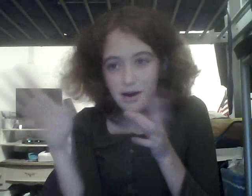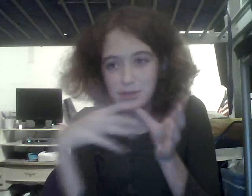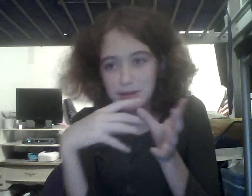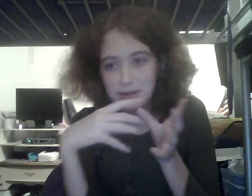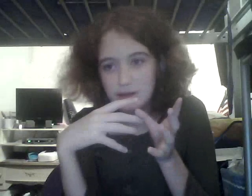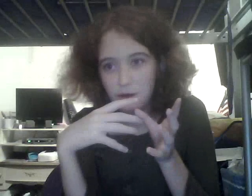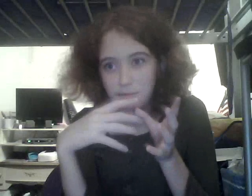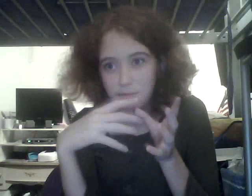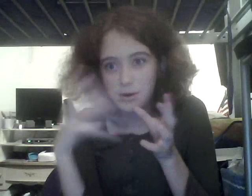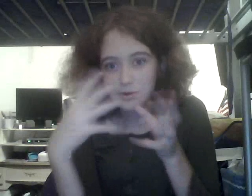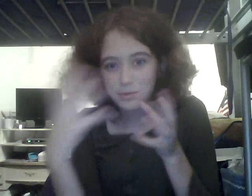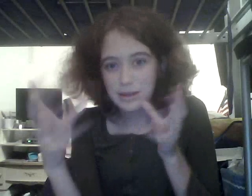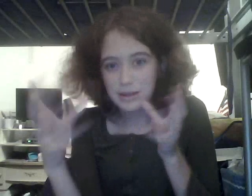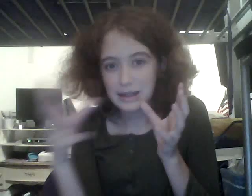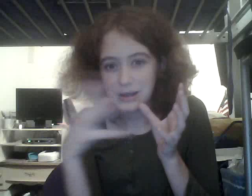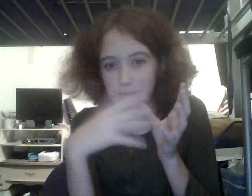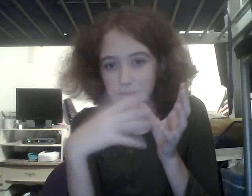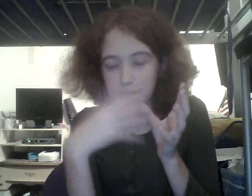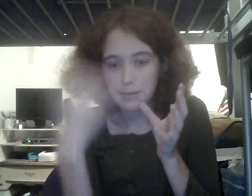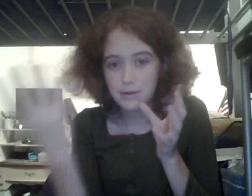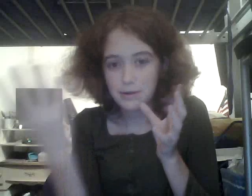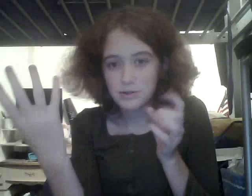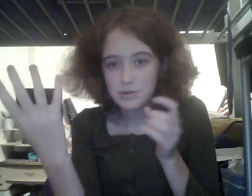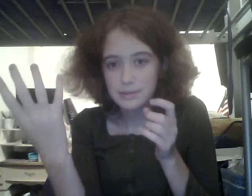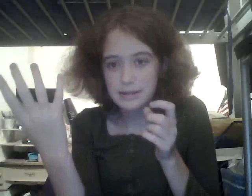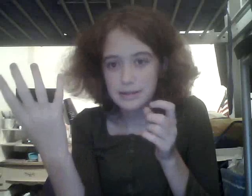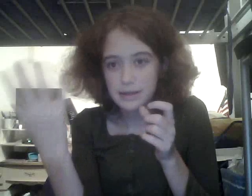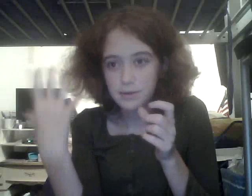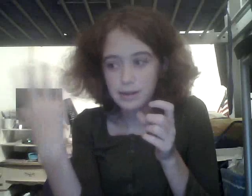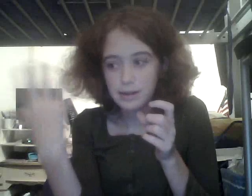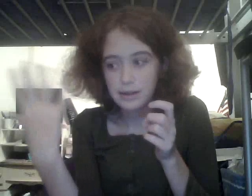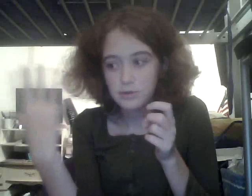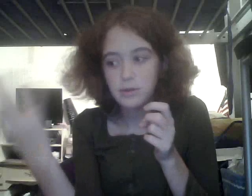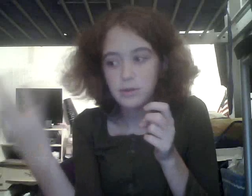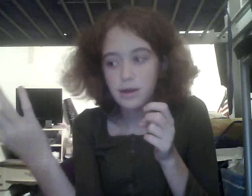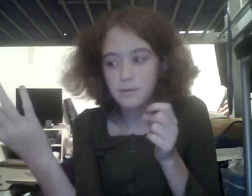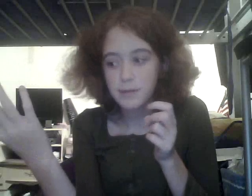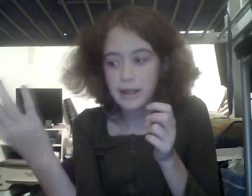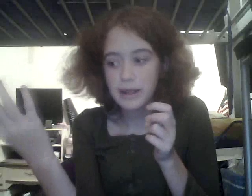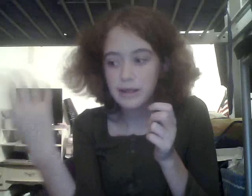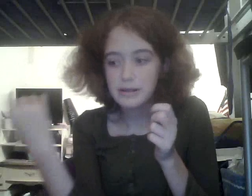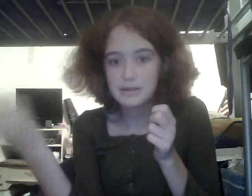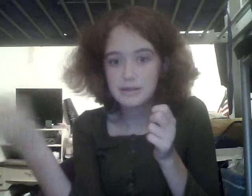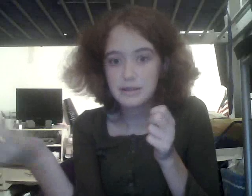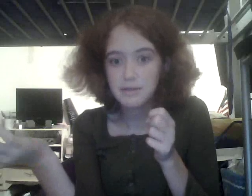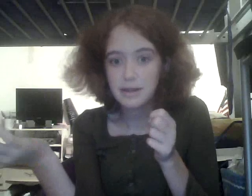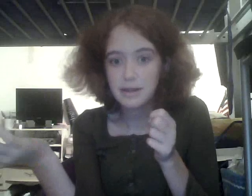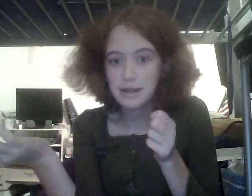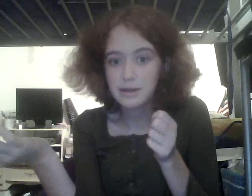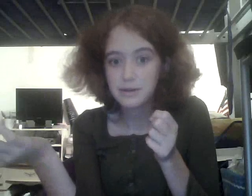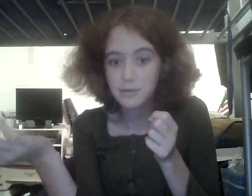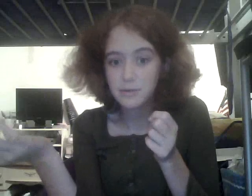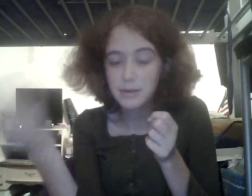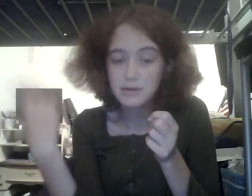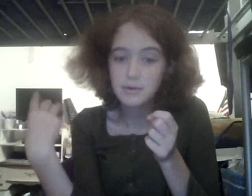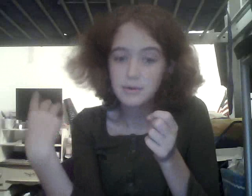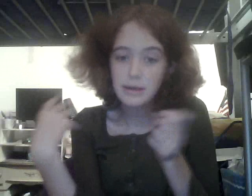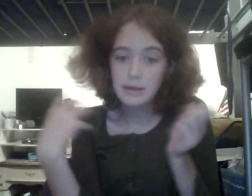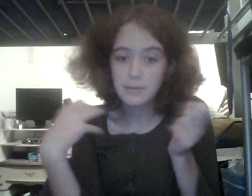myself, but also mainly, like, on my parents, just because I know that they do a lot for me and stuff that, like, I couldn't improve. So, probably